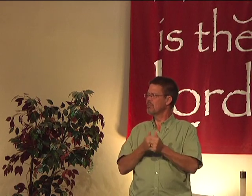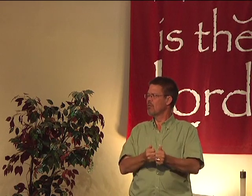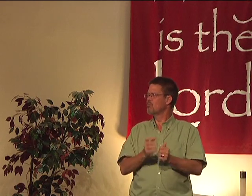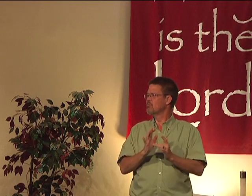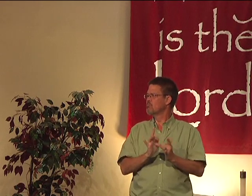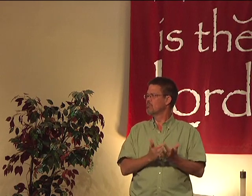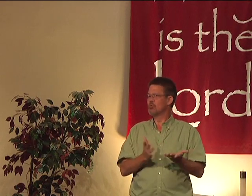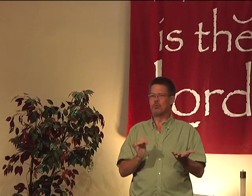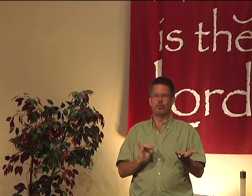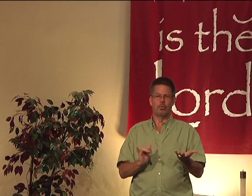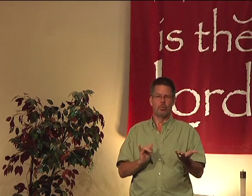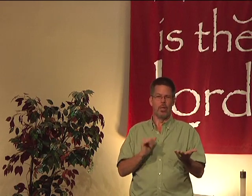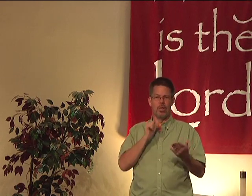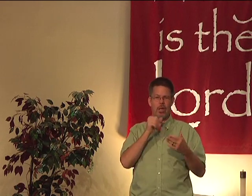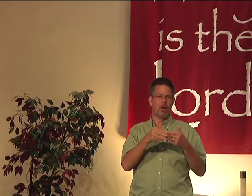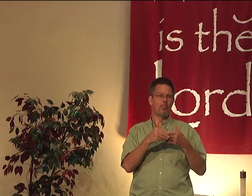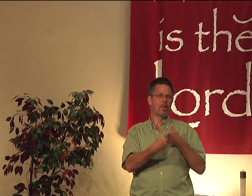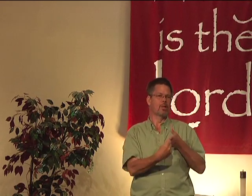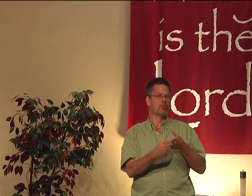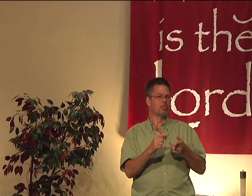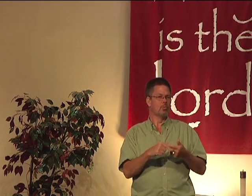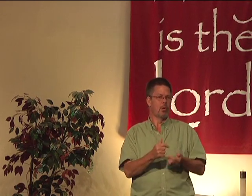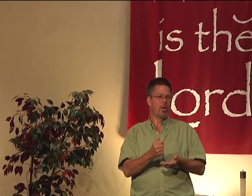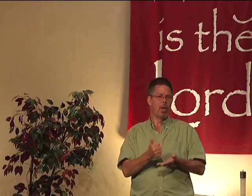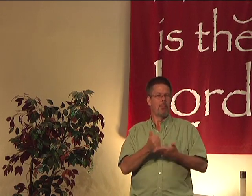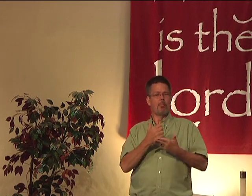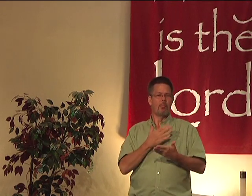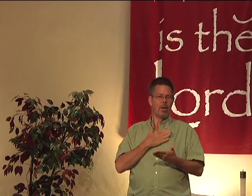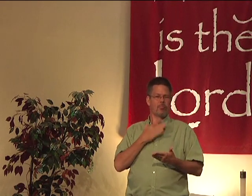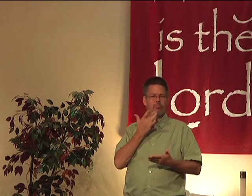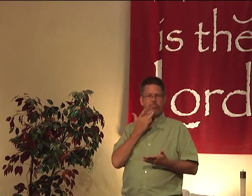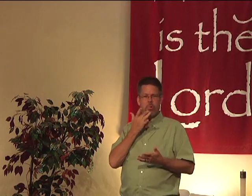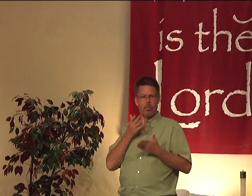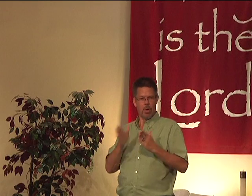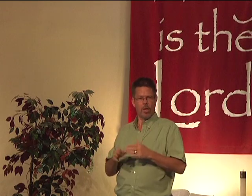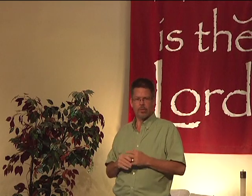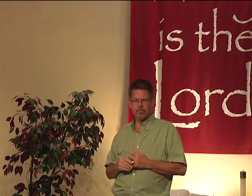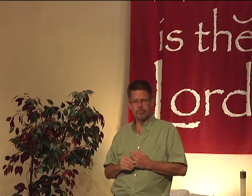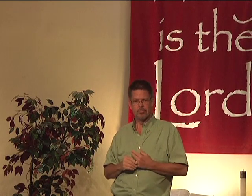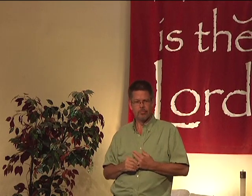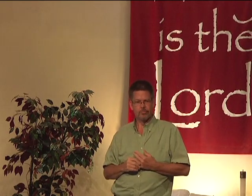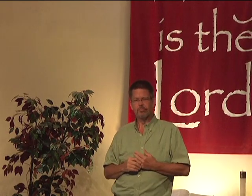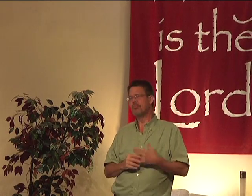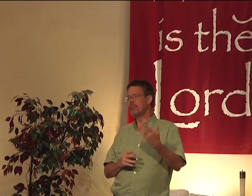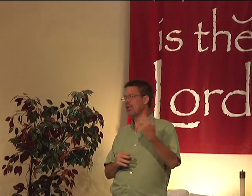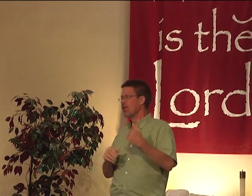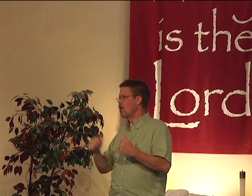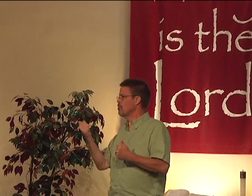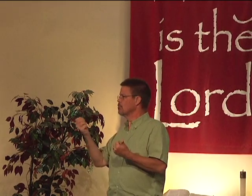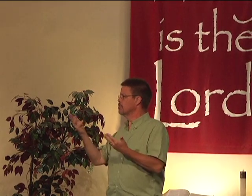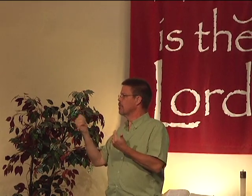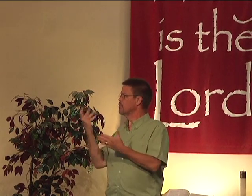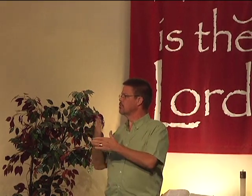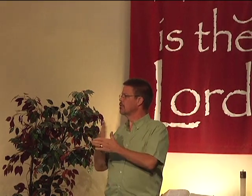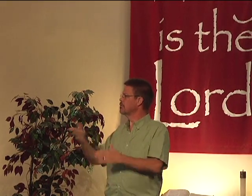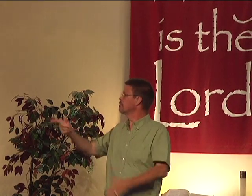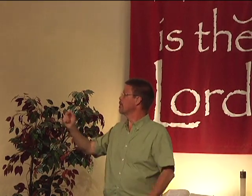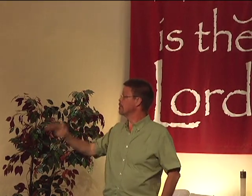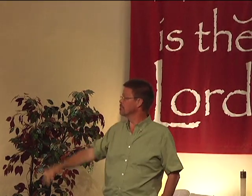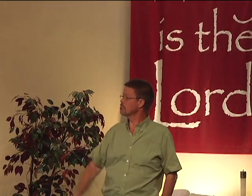also need to pursue scripture. It doesn't bend to help my preferred way of doing something. Okay, any others want